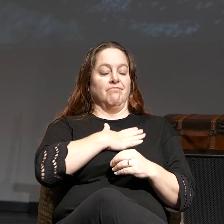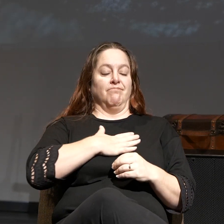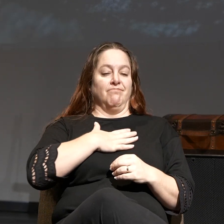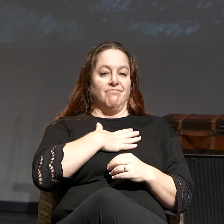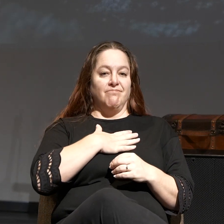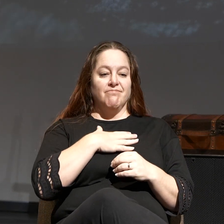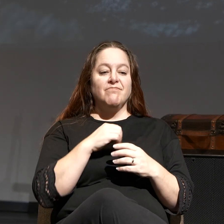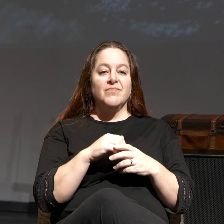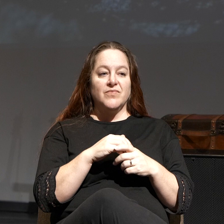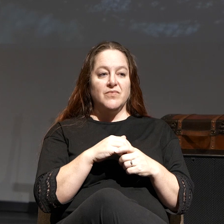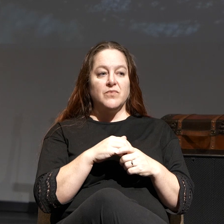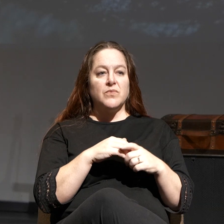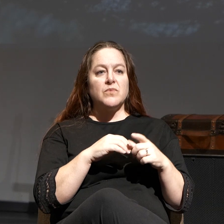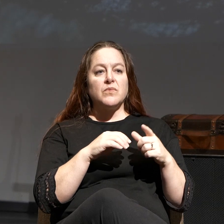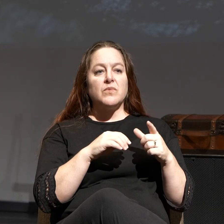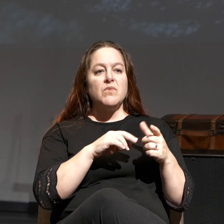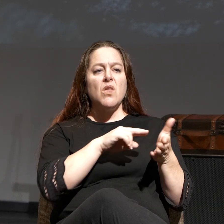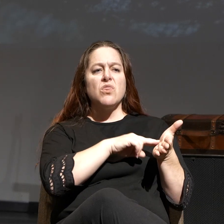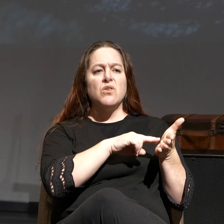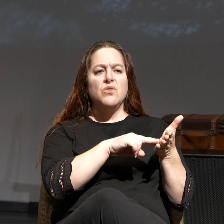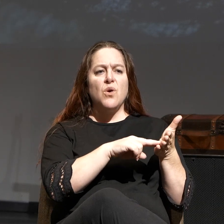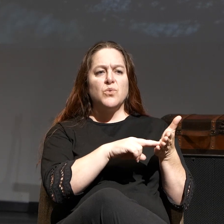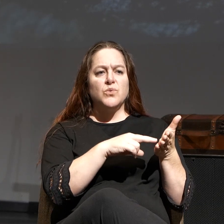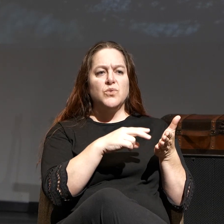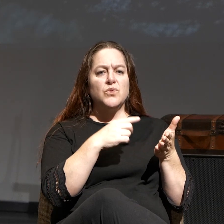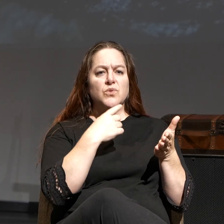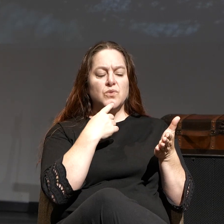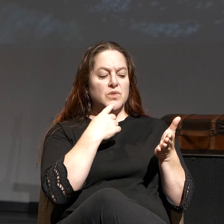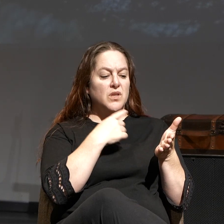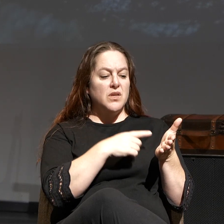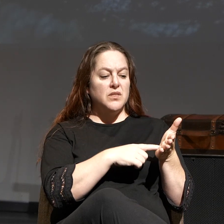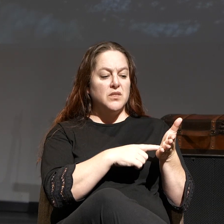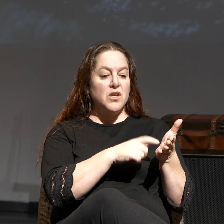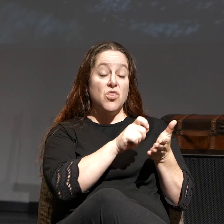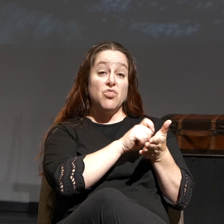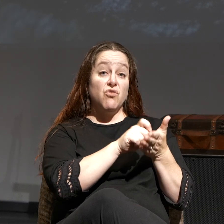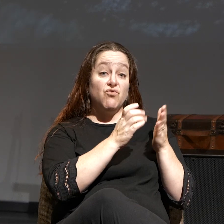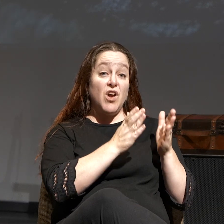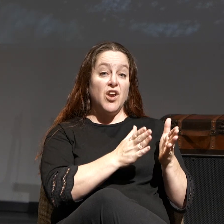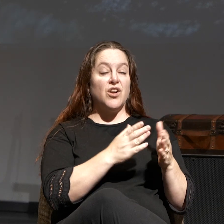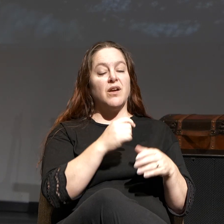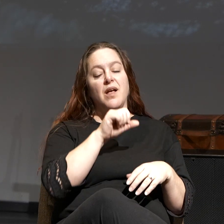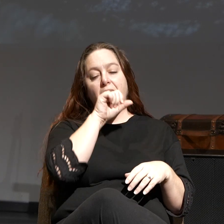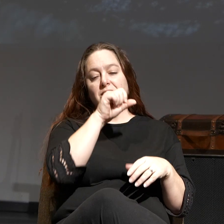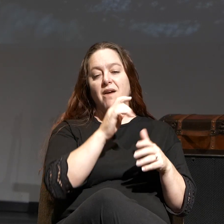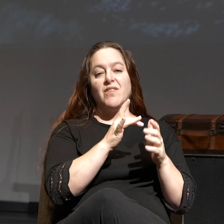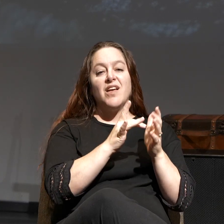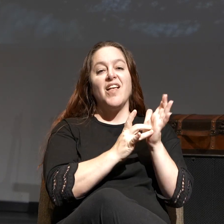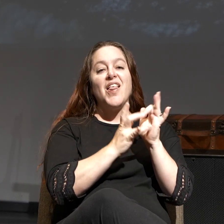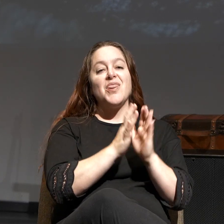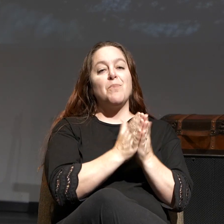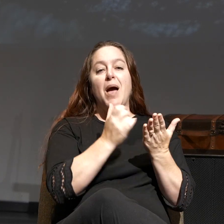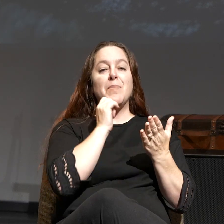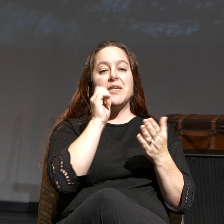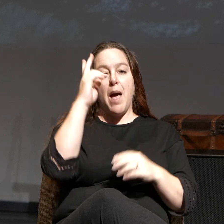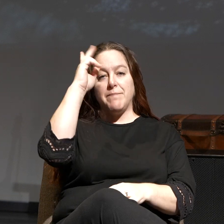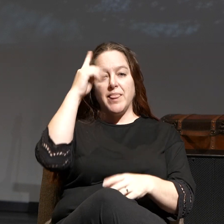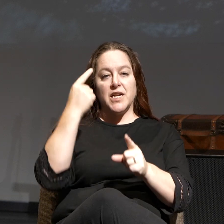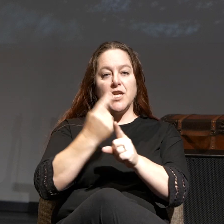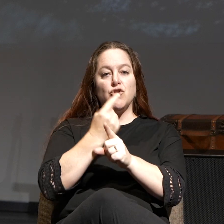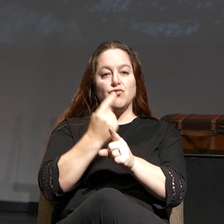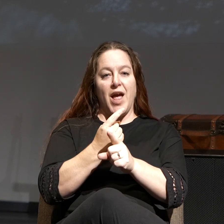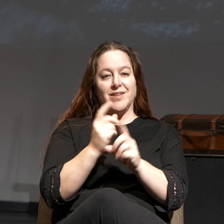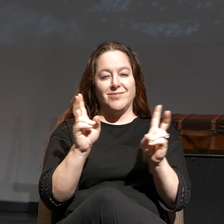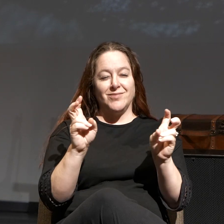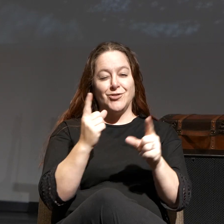your notes that the writer here… I love how the Bible is not politically correct, okay? And so